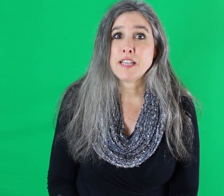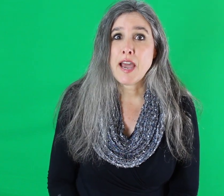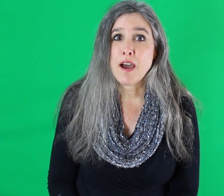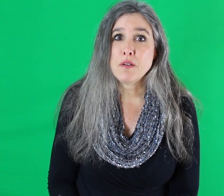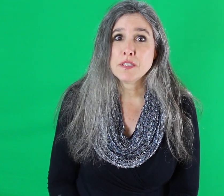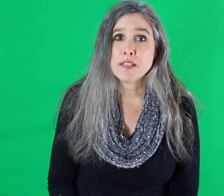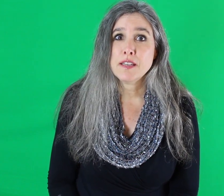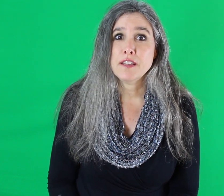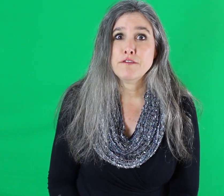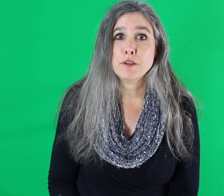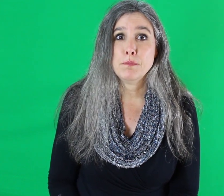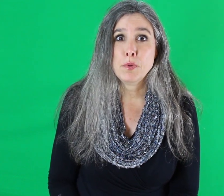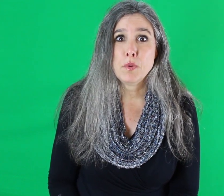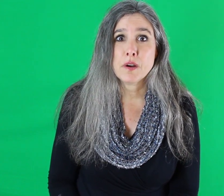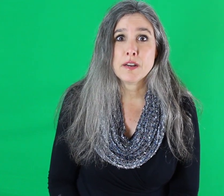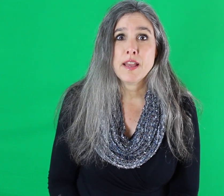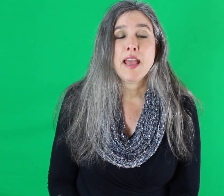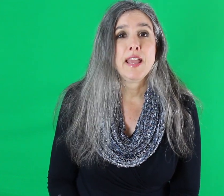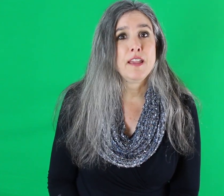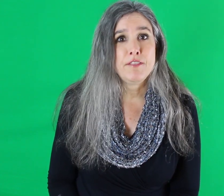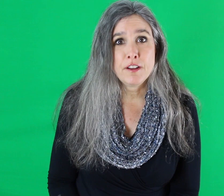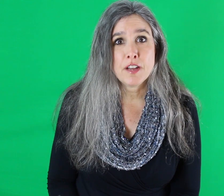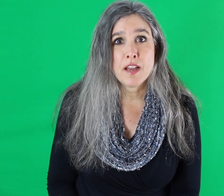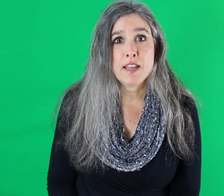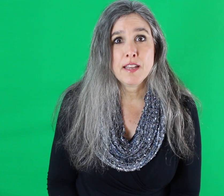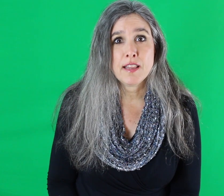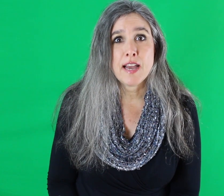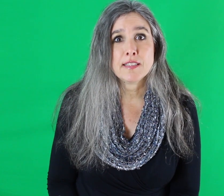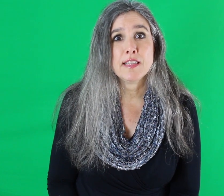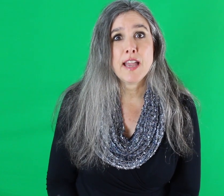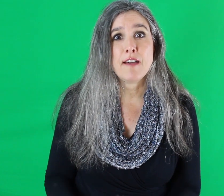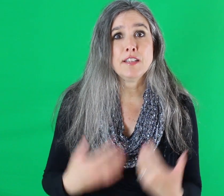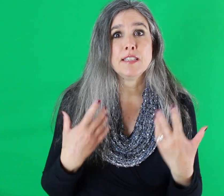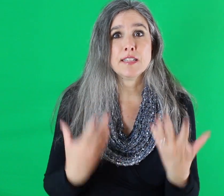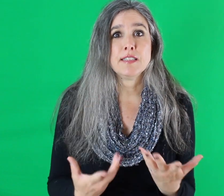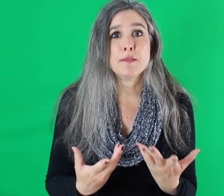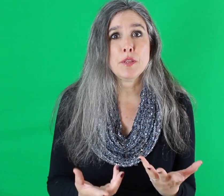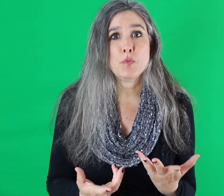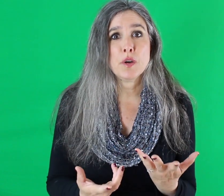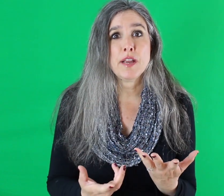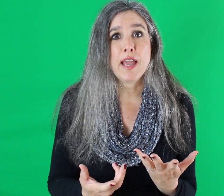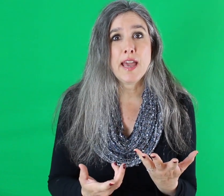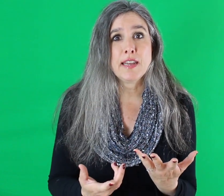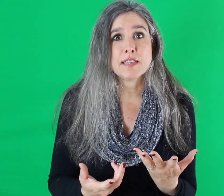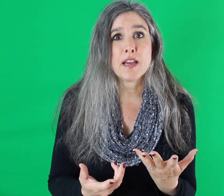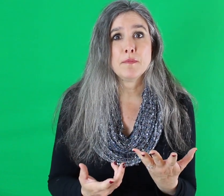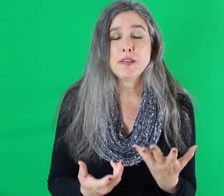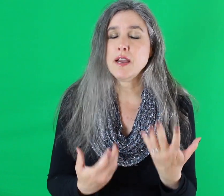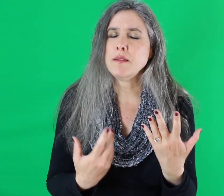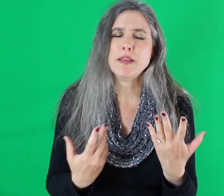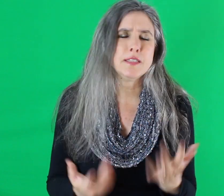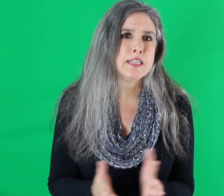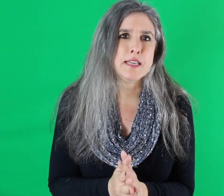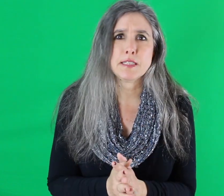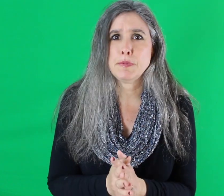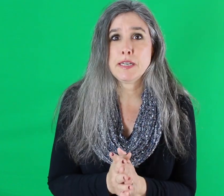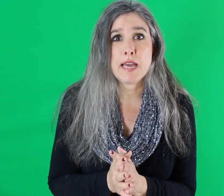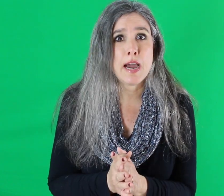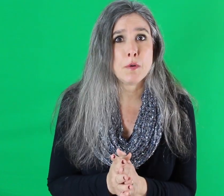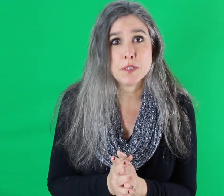out and they'll feel bored if they're not in class and they haven't done some of the work ahead of time. Now I'm not saying spending hours